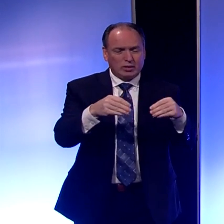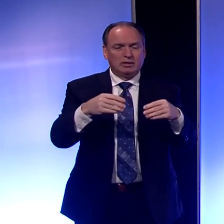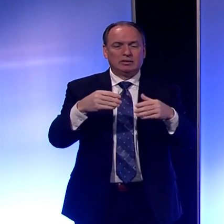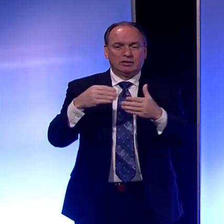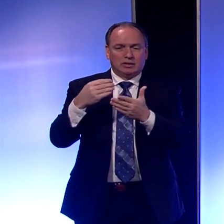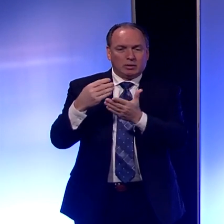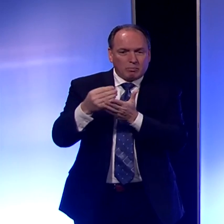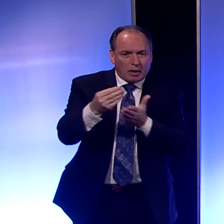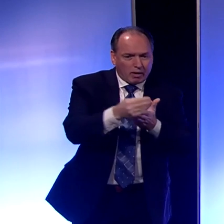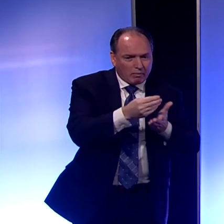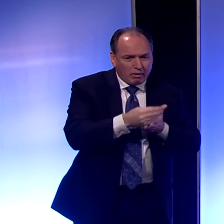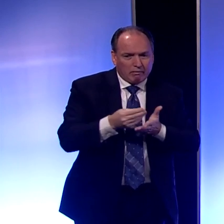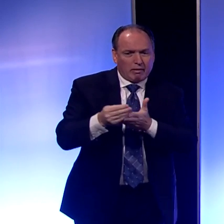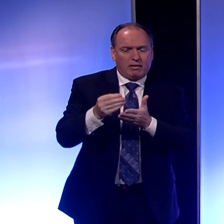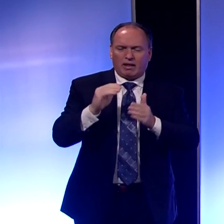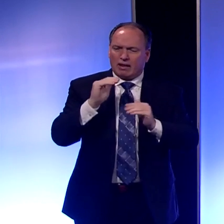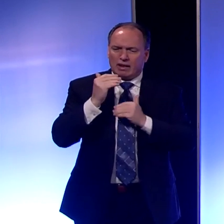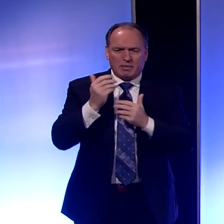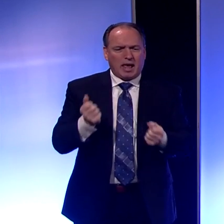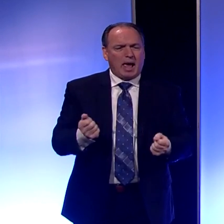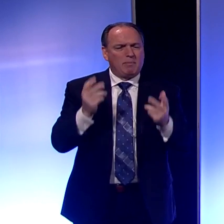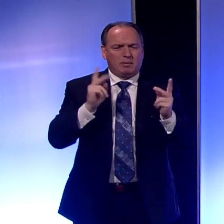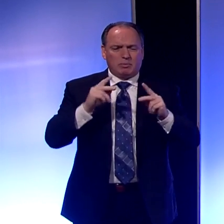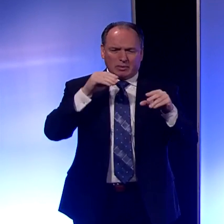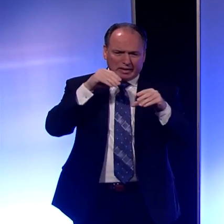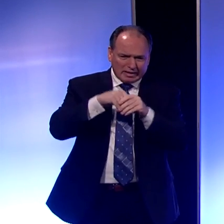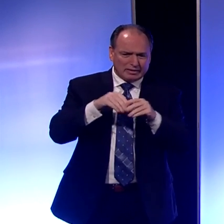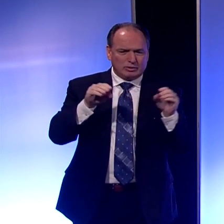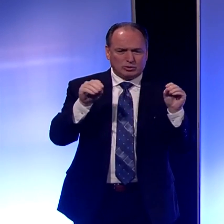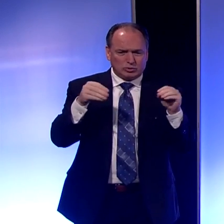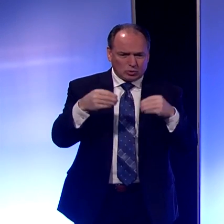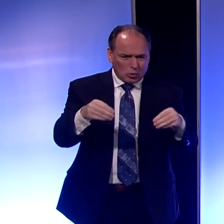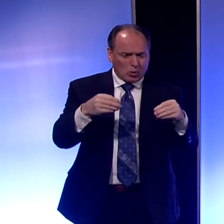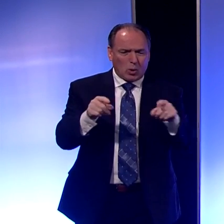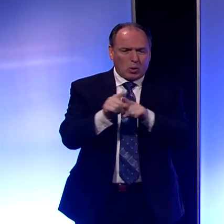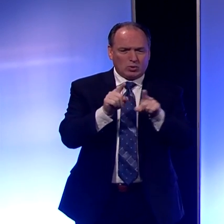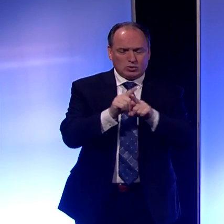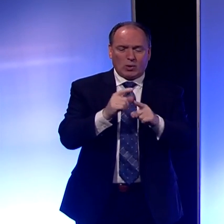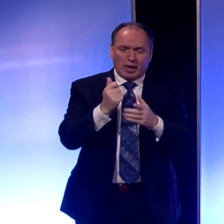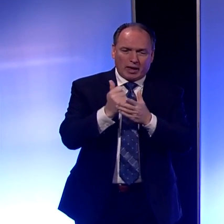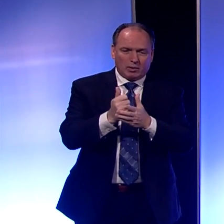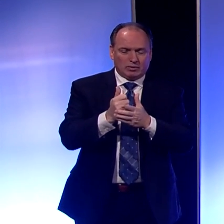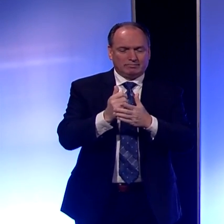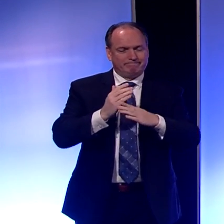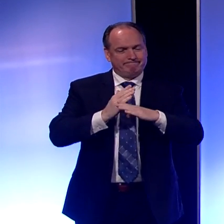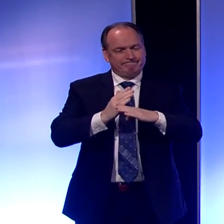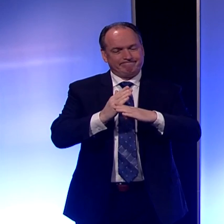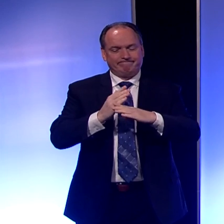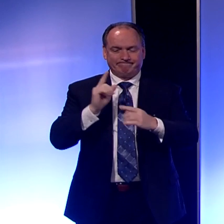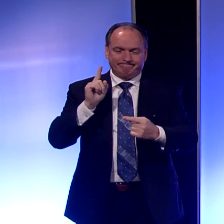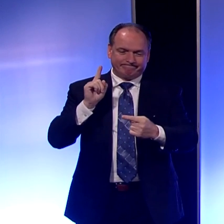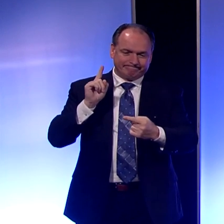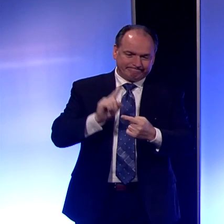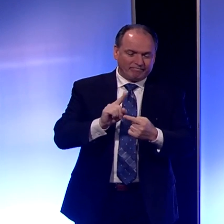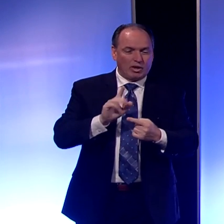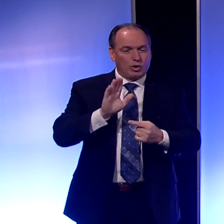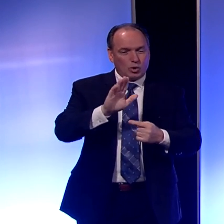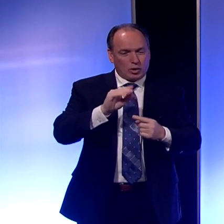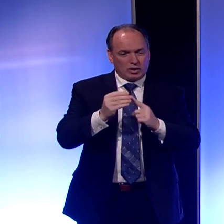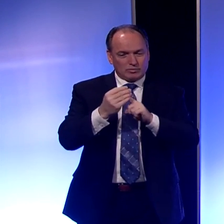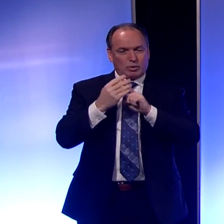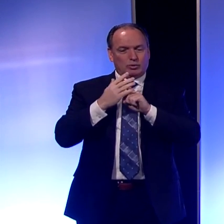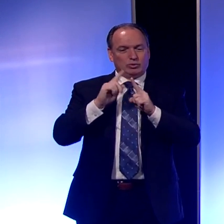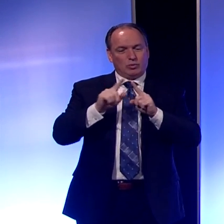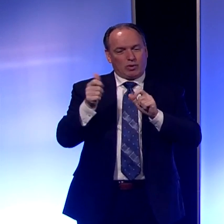shopping to limit the number of people in the store and also to help keep you safe and limit your exposure